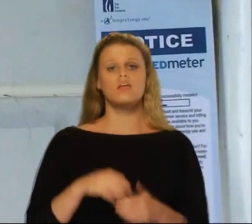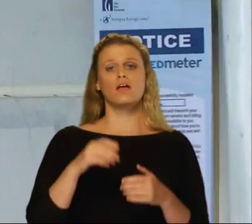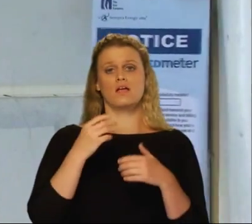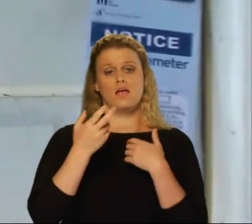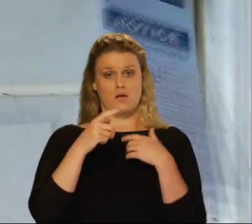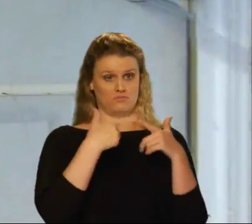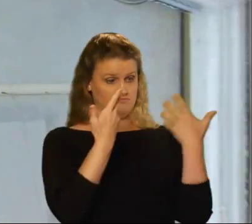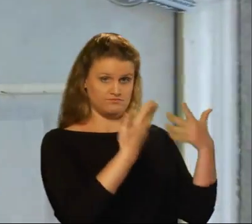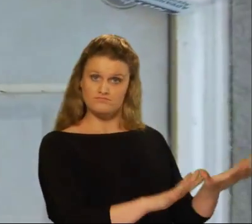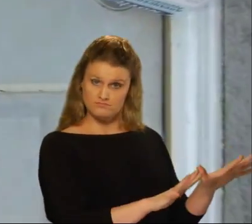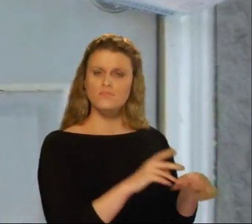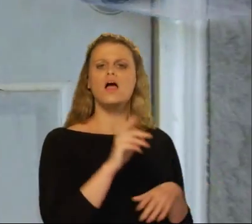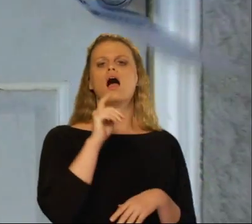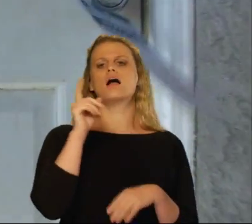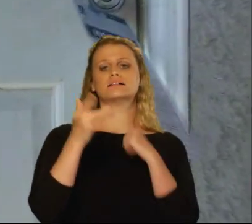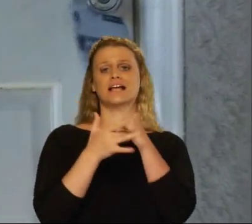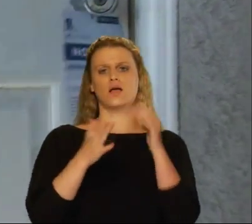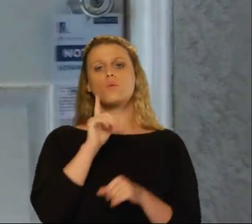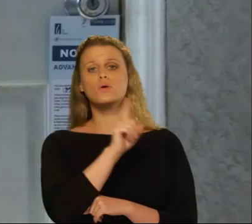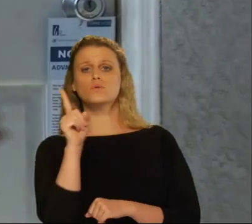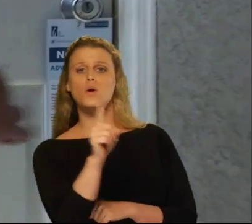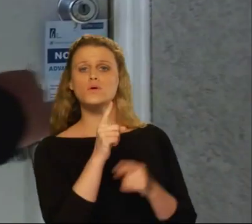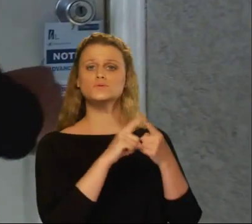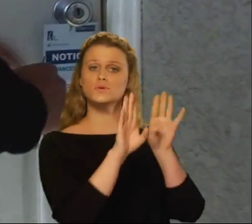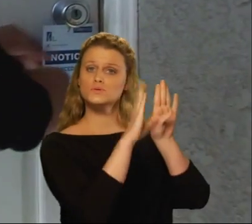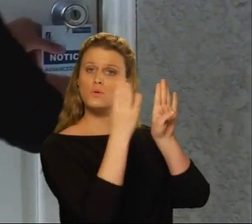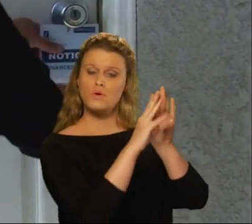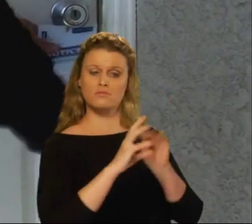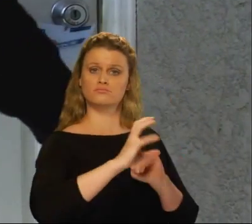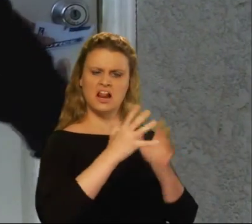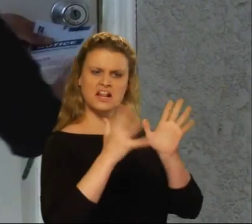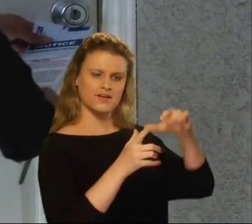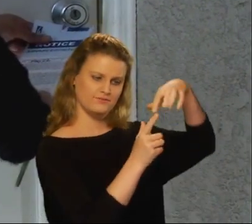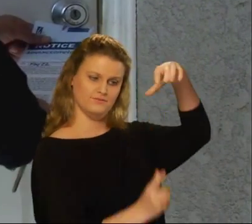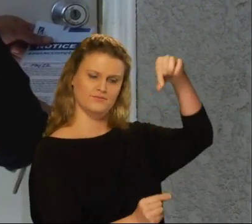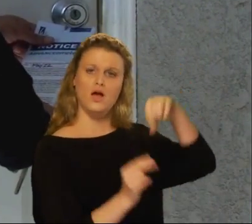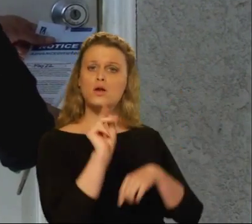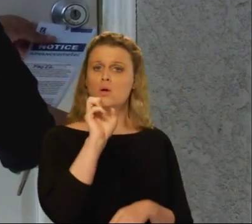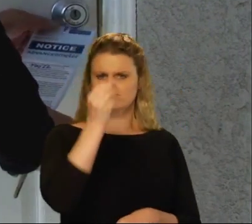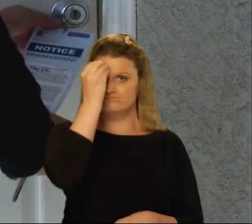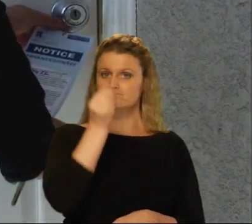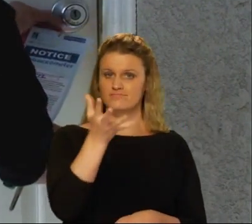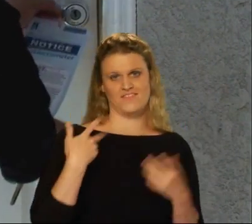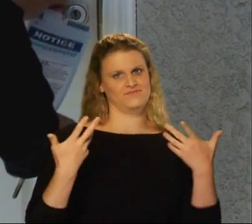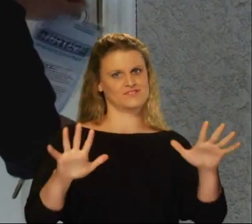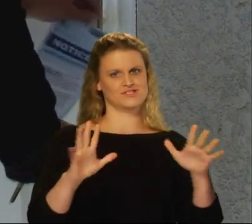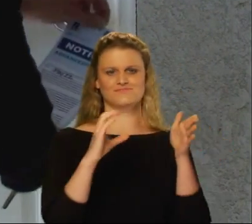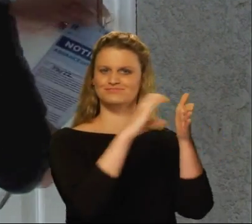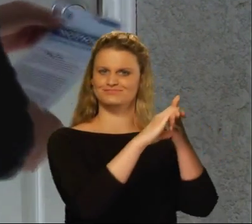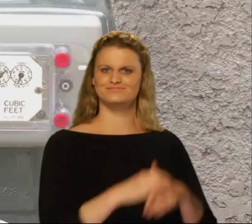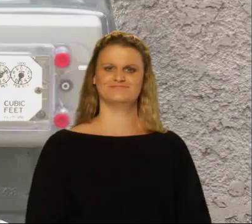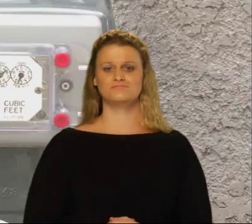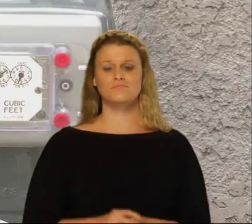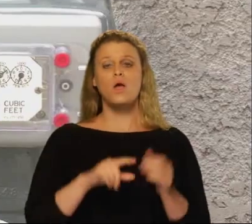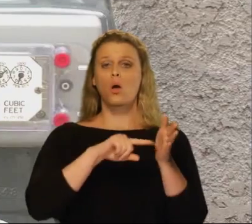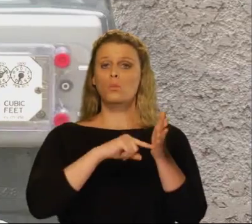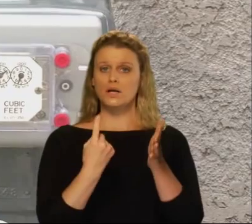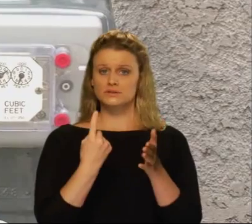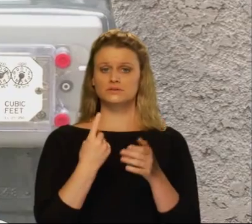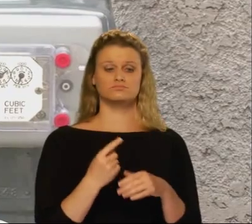installation, the technician will leave a notice on your door letting you know the meter has been upgraded successfully. Once the advanced meter